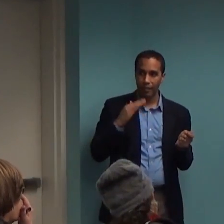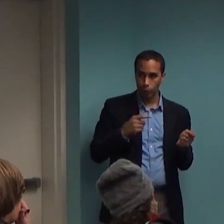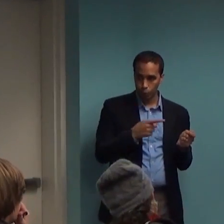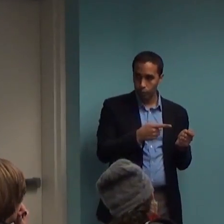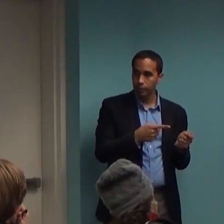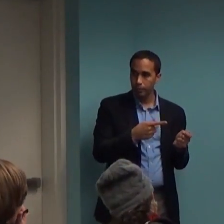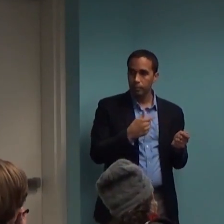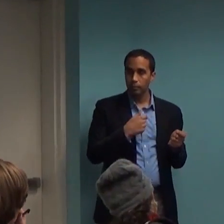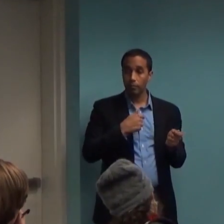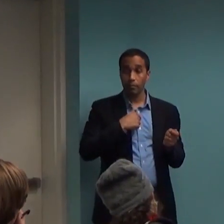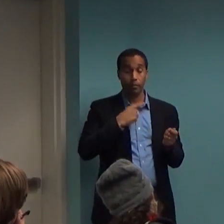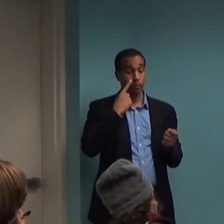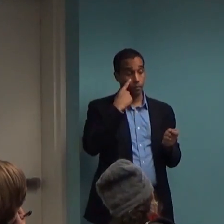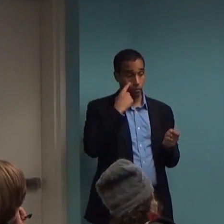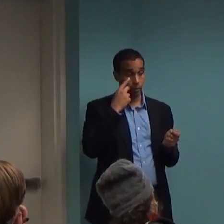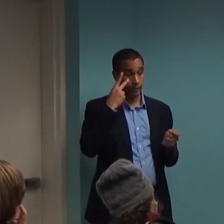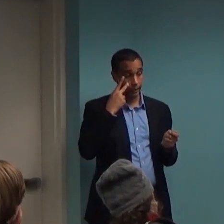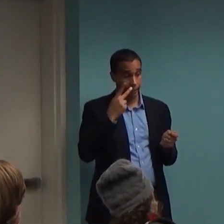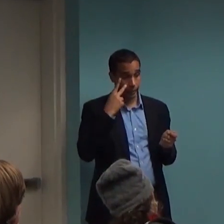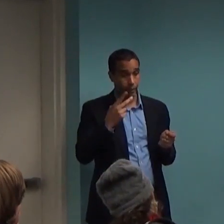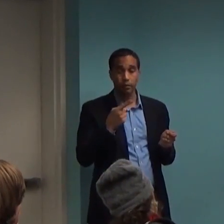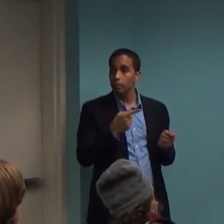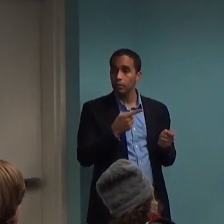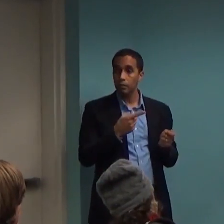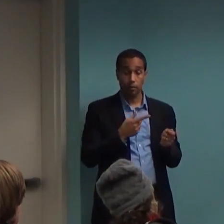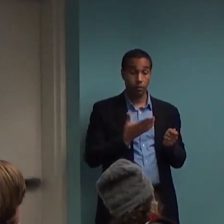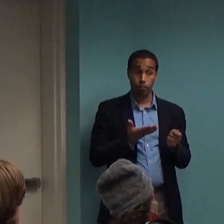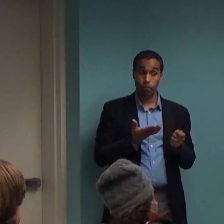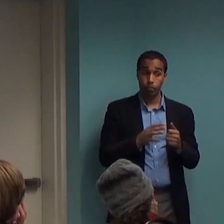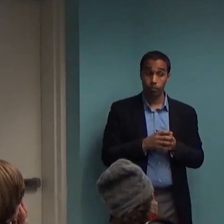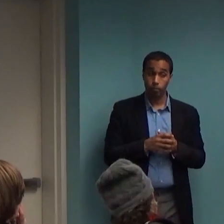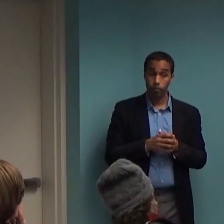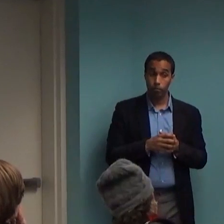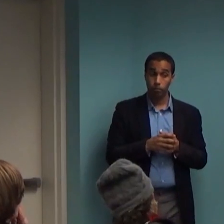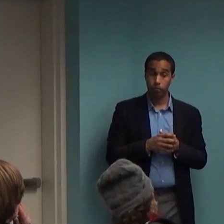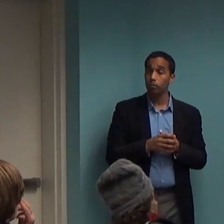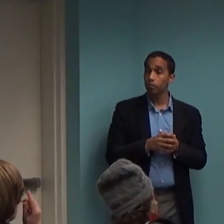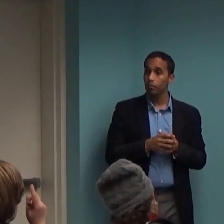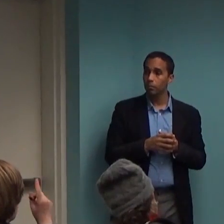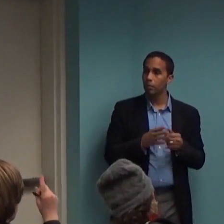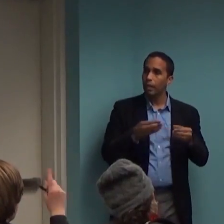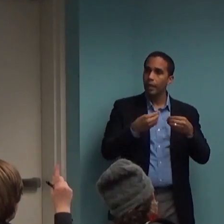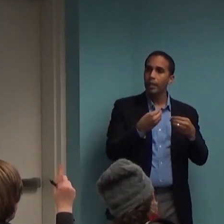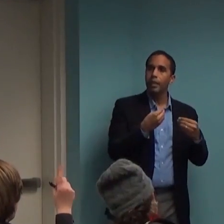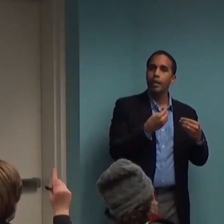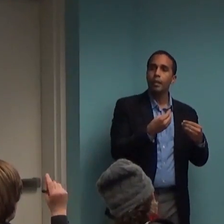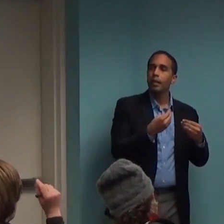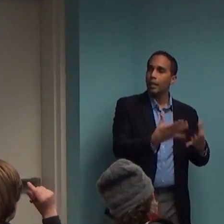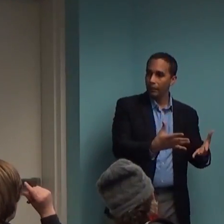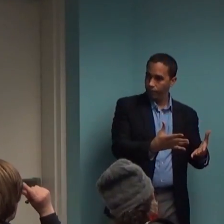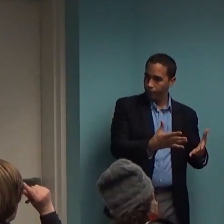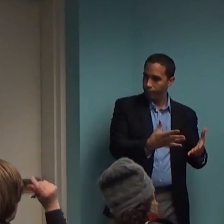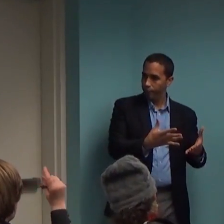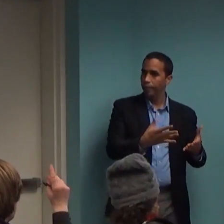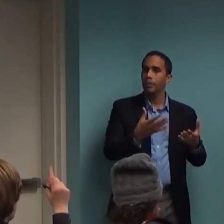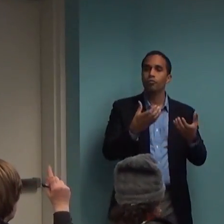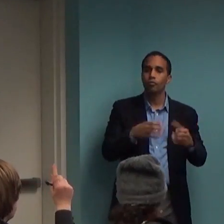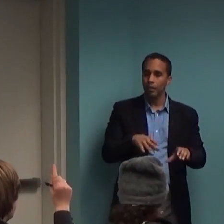observing this, you know, what do you think about this change? And then, you know, so that makes it a little bit more collegial